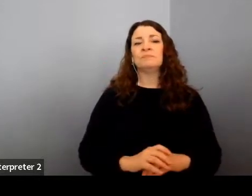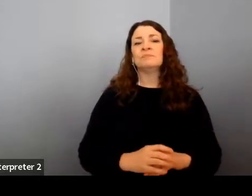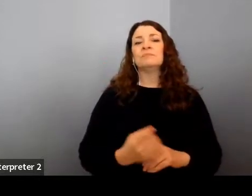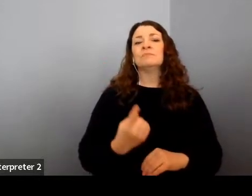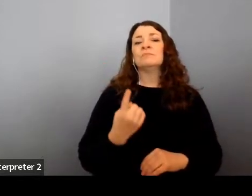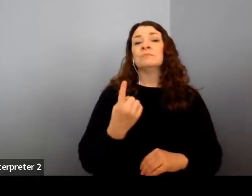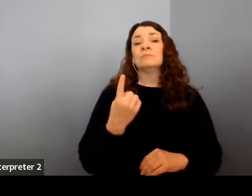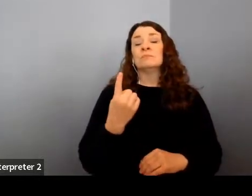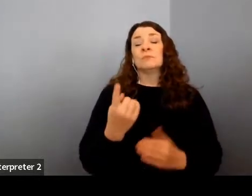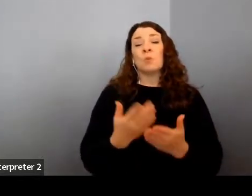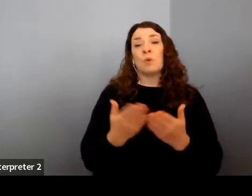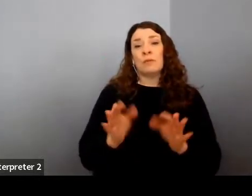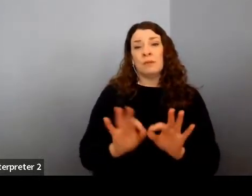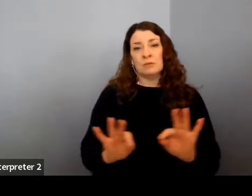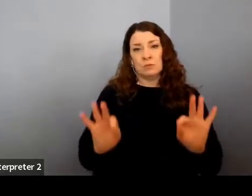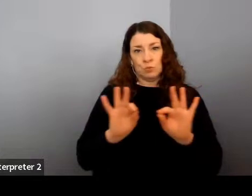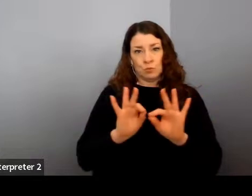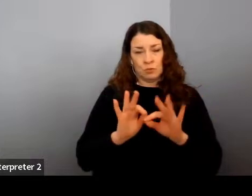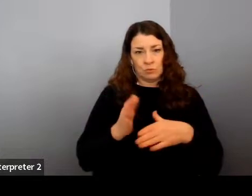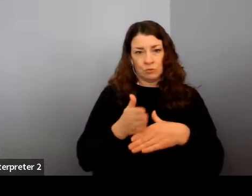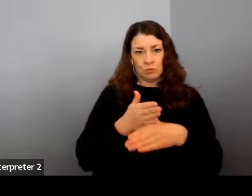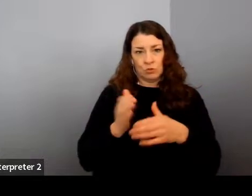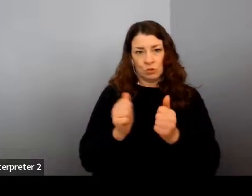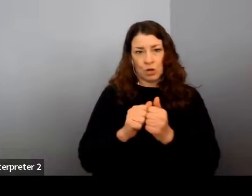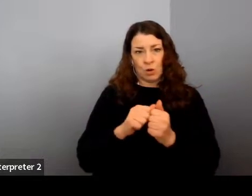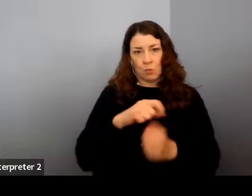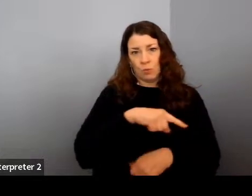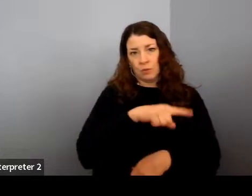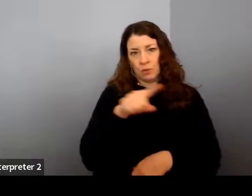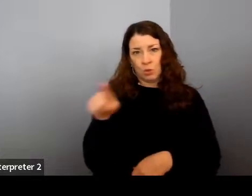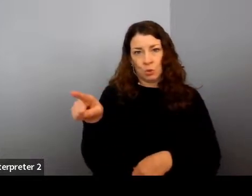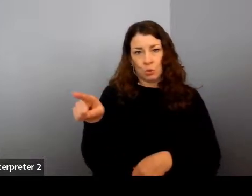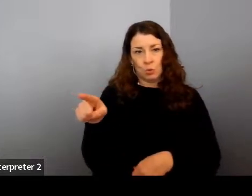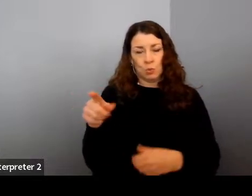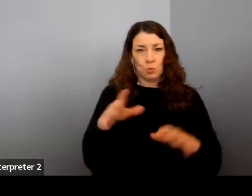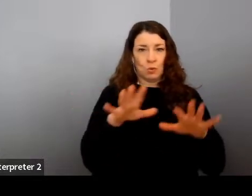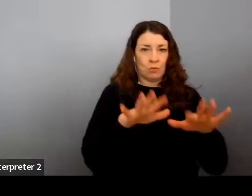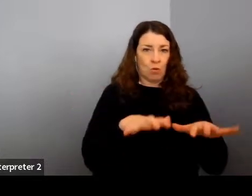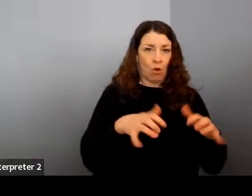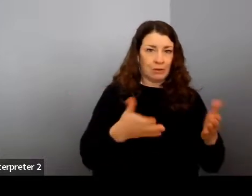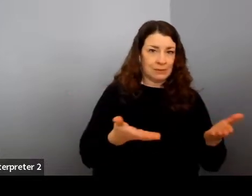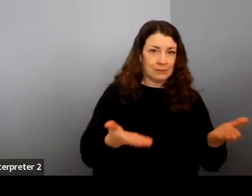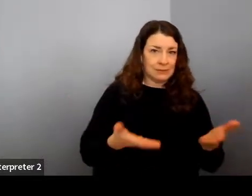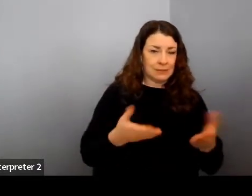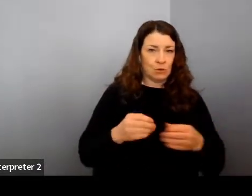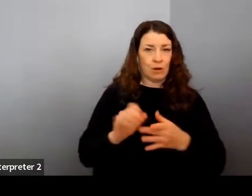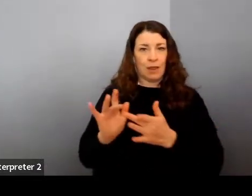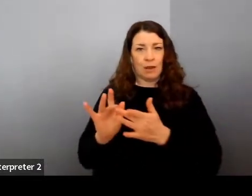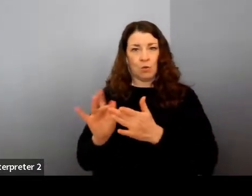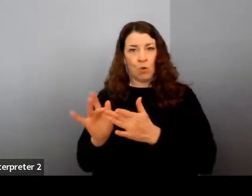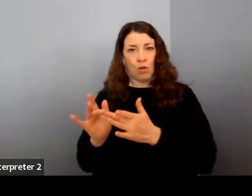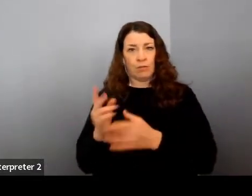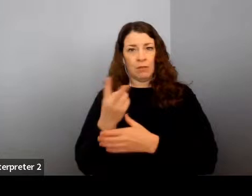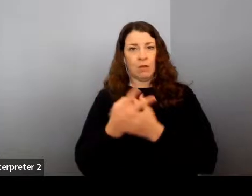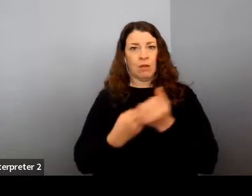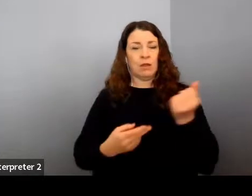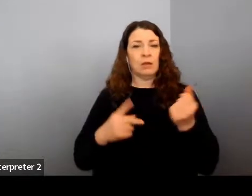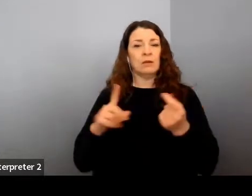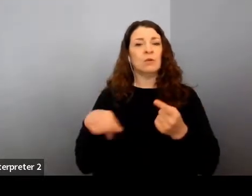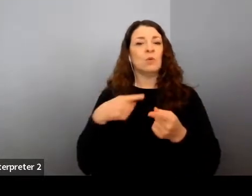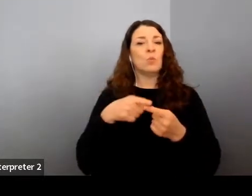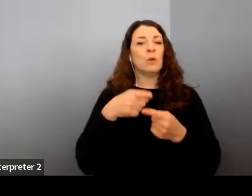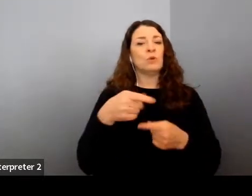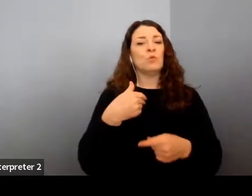critical is to share with our audience and online, when you have had setbacks or